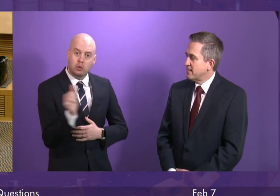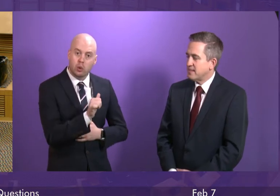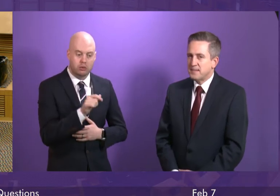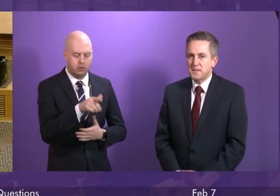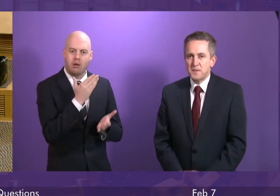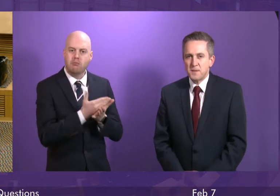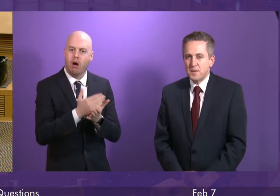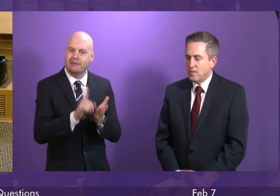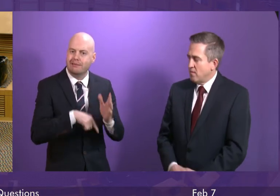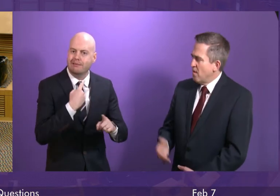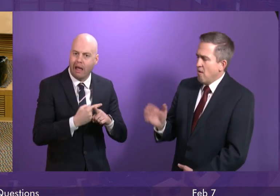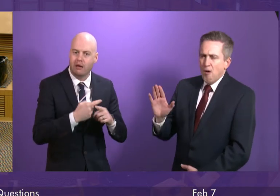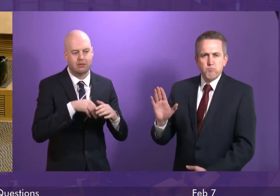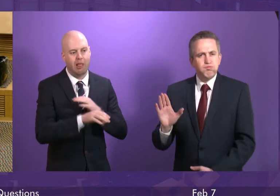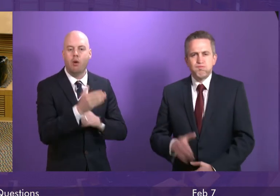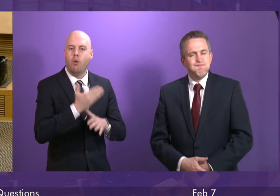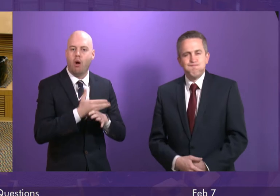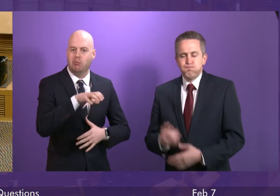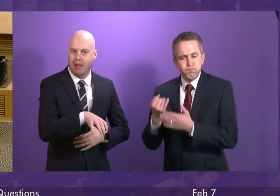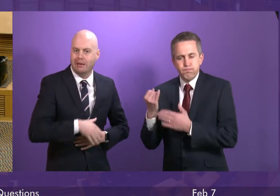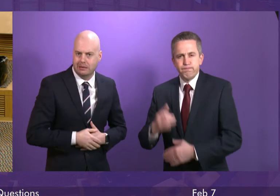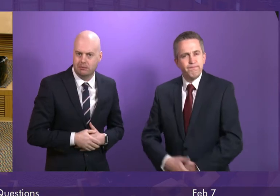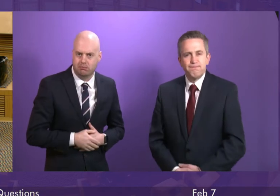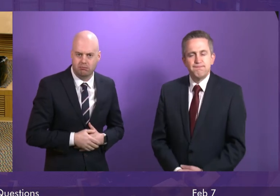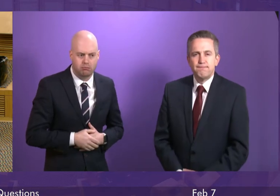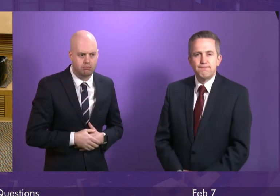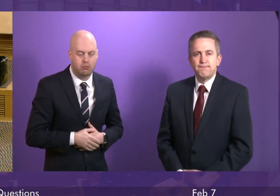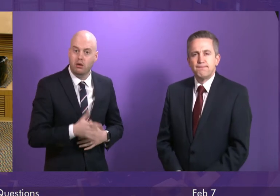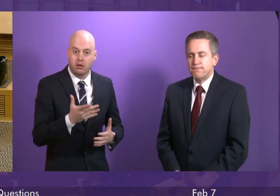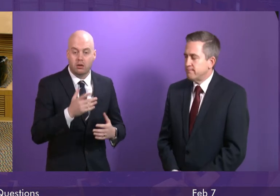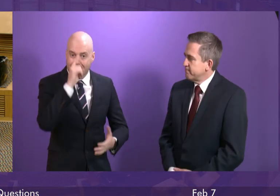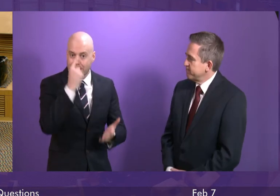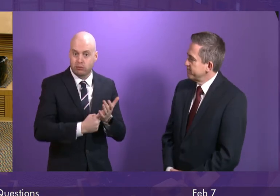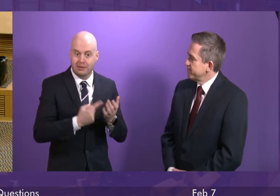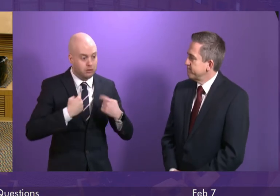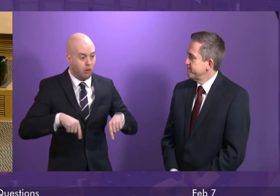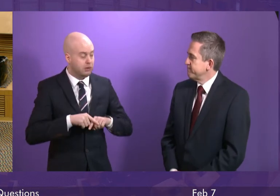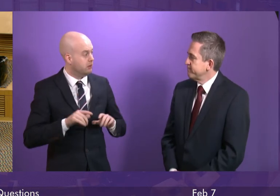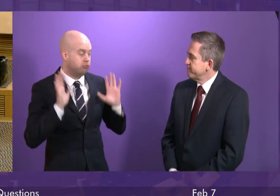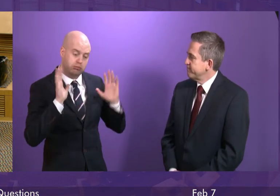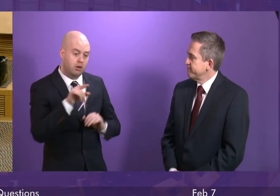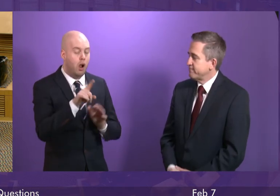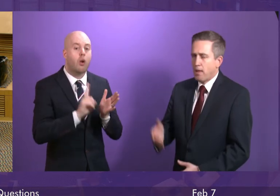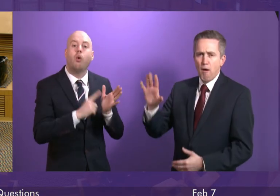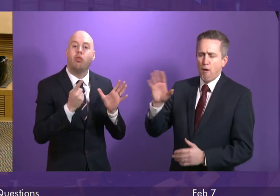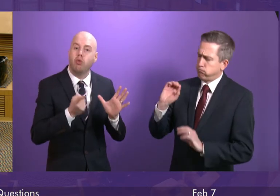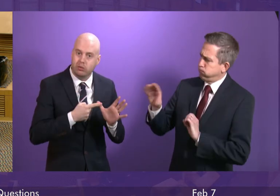apply a workplace parking levy. The decision will be up to local authorities to take that decision.